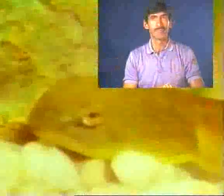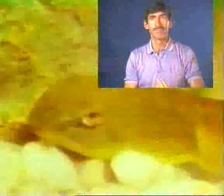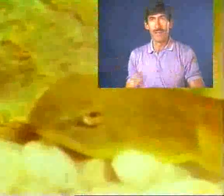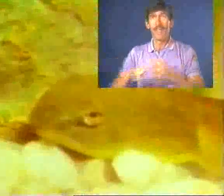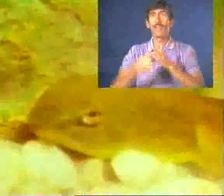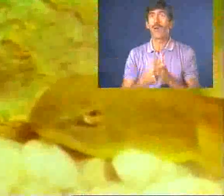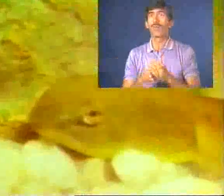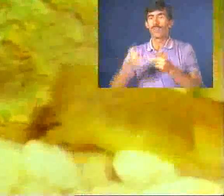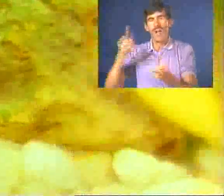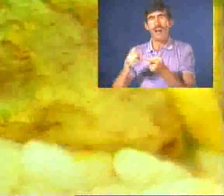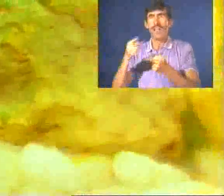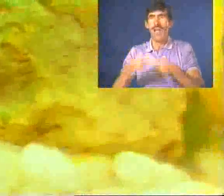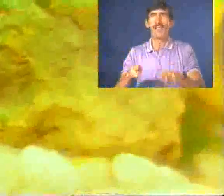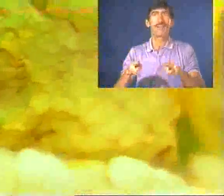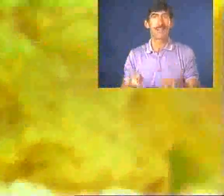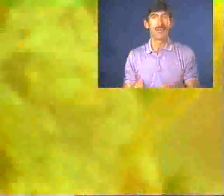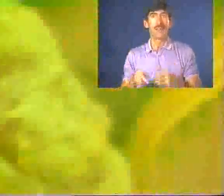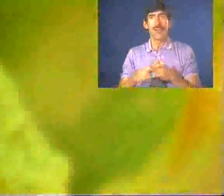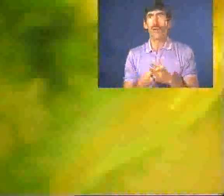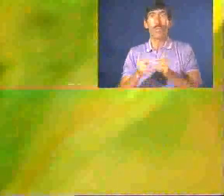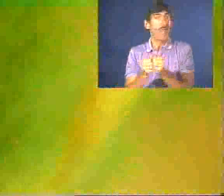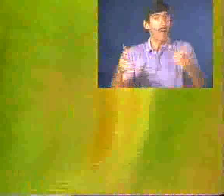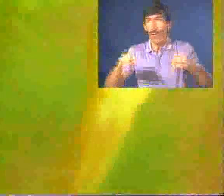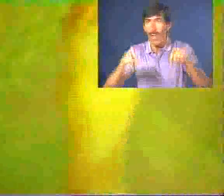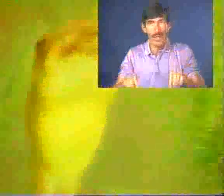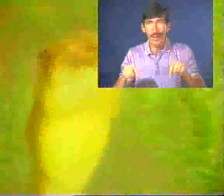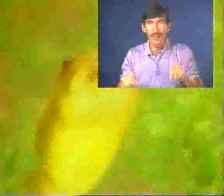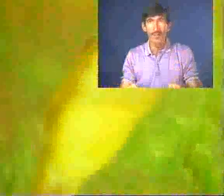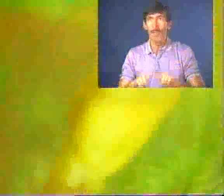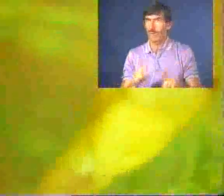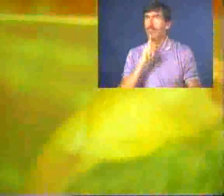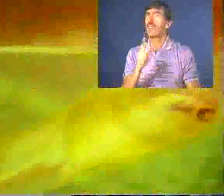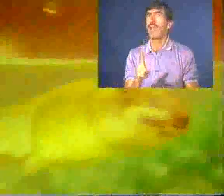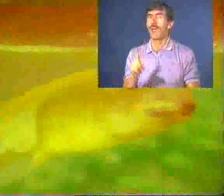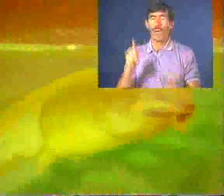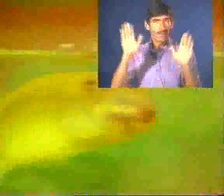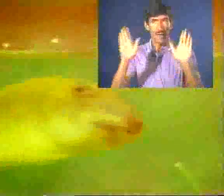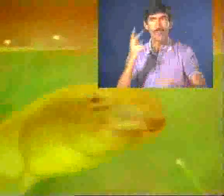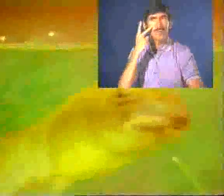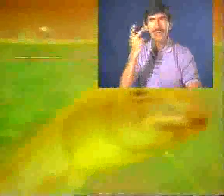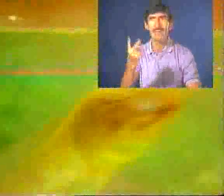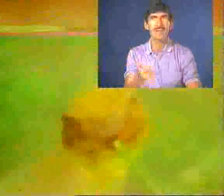They start from tiny eggs, they start without their legs, they're really quite tight to see.